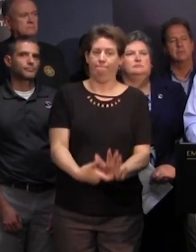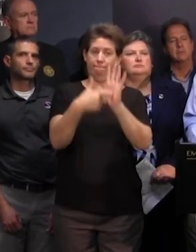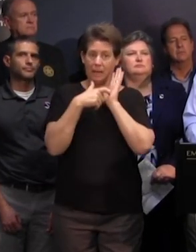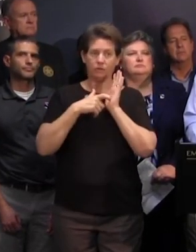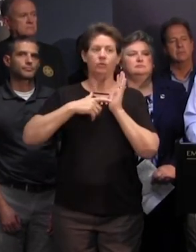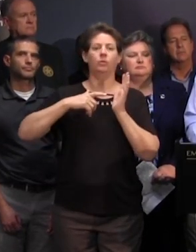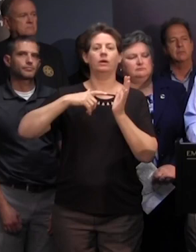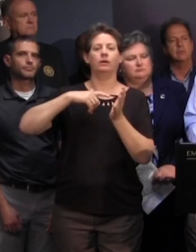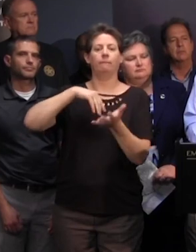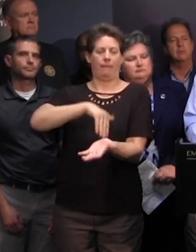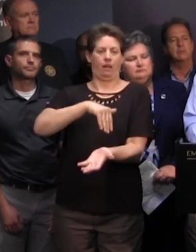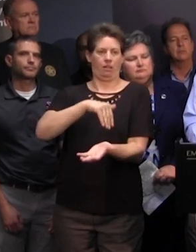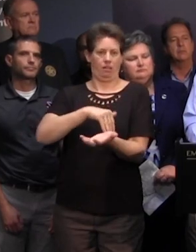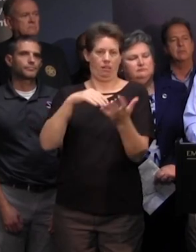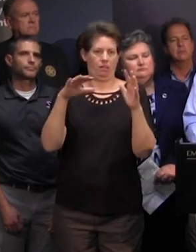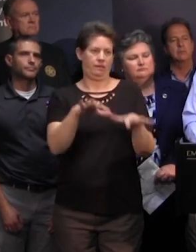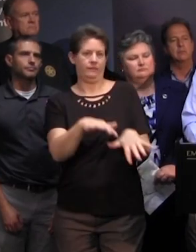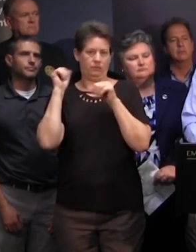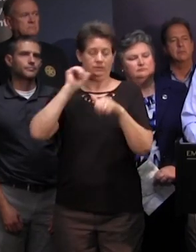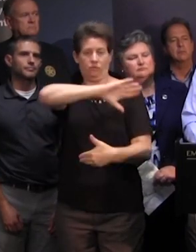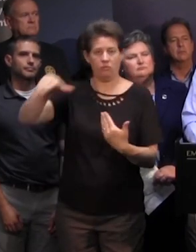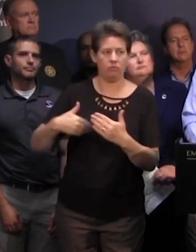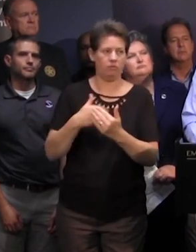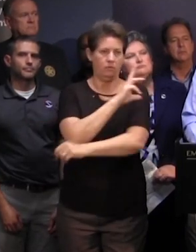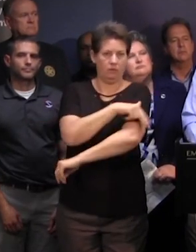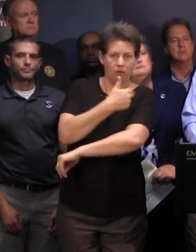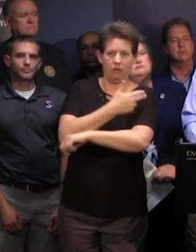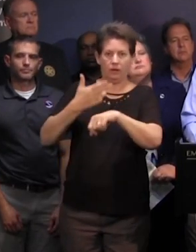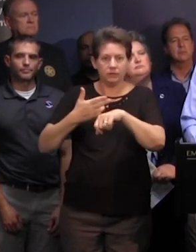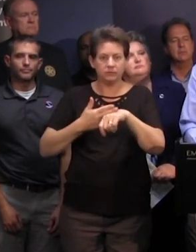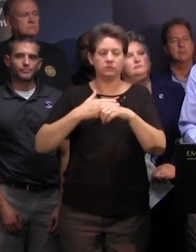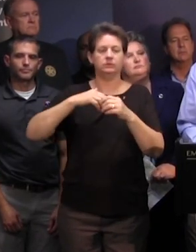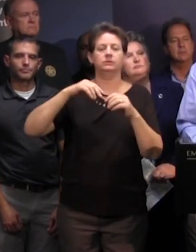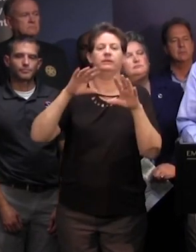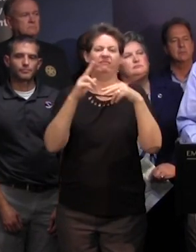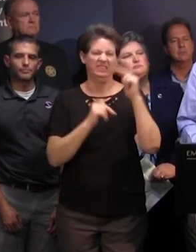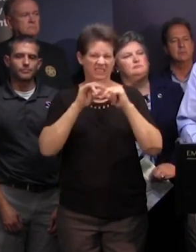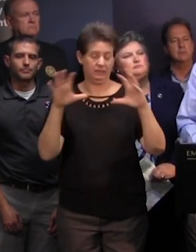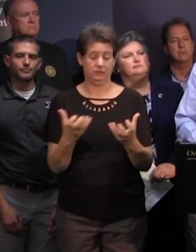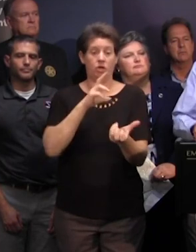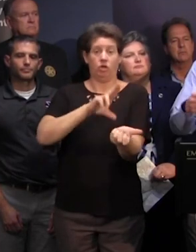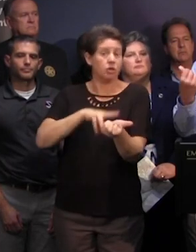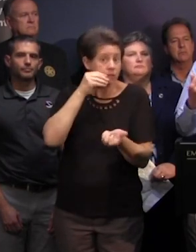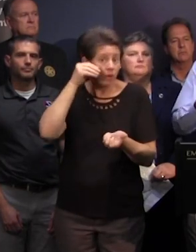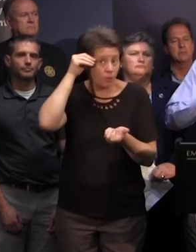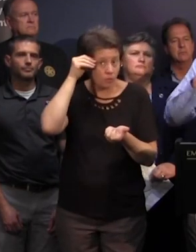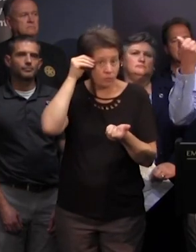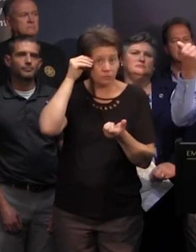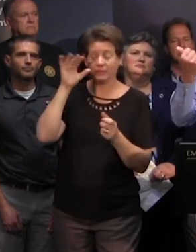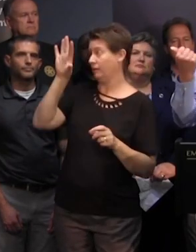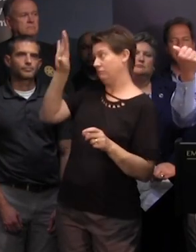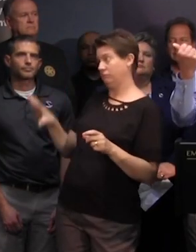medical evacuation of all hospitals and medical facilities and that includes nursing homes in